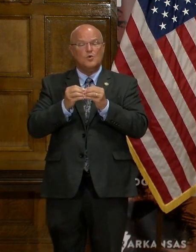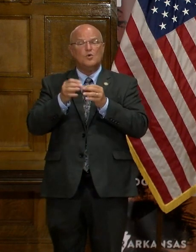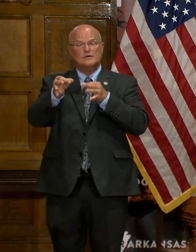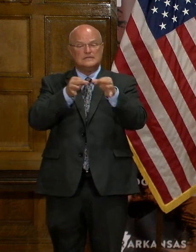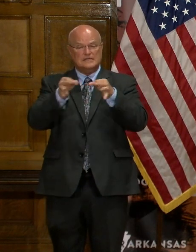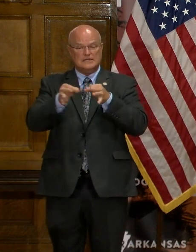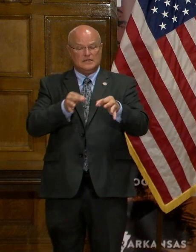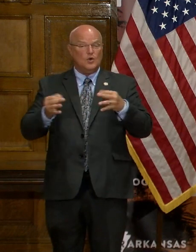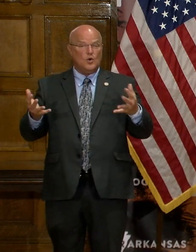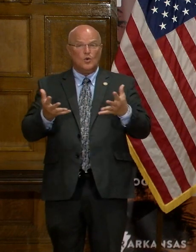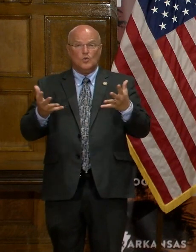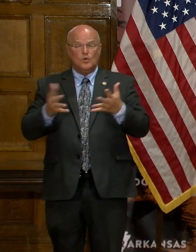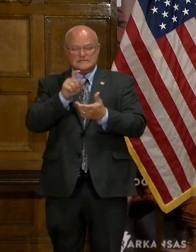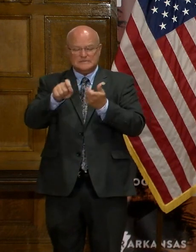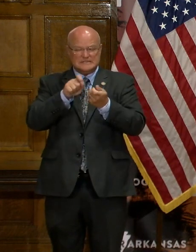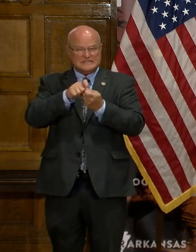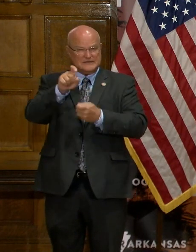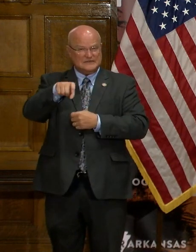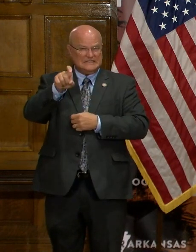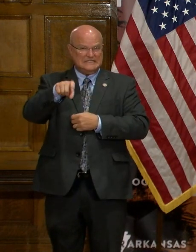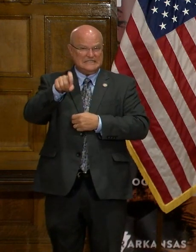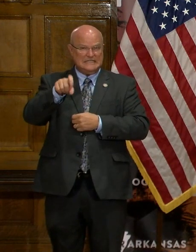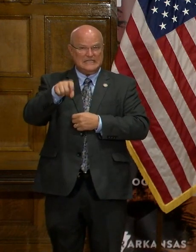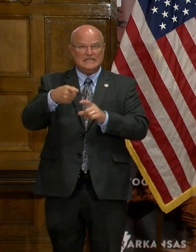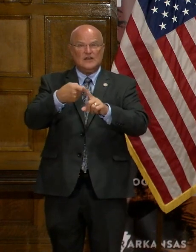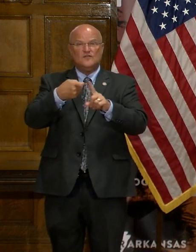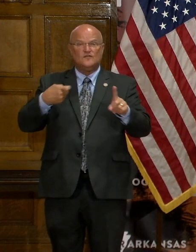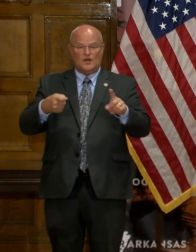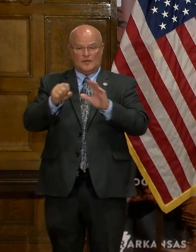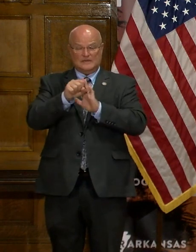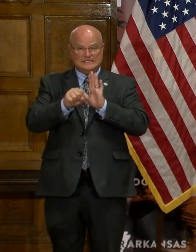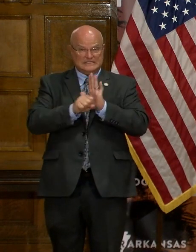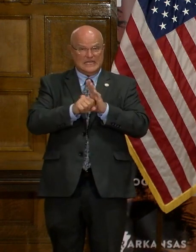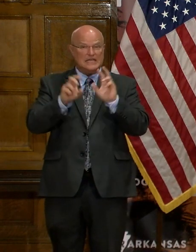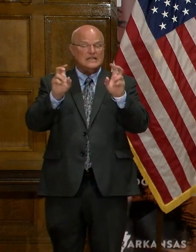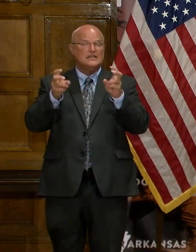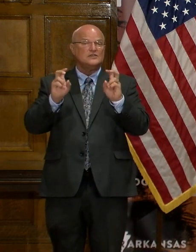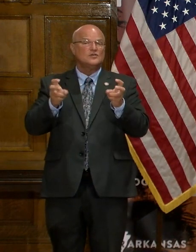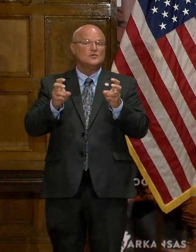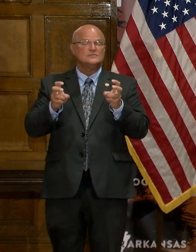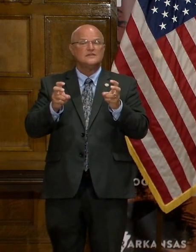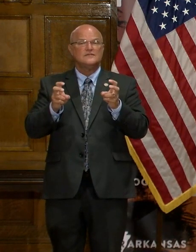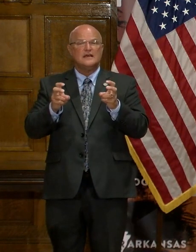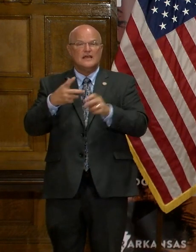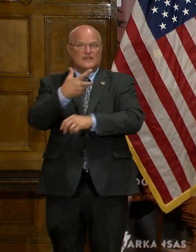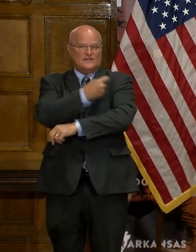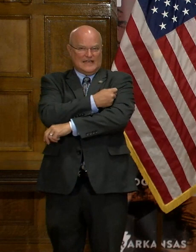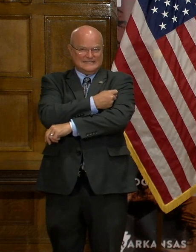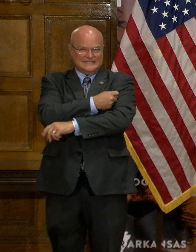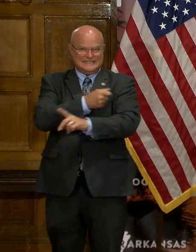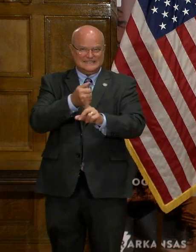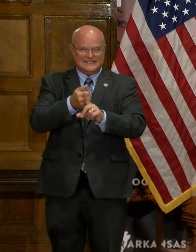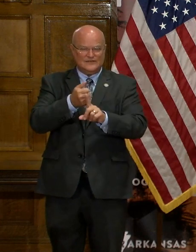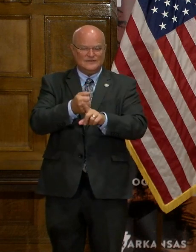as to what is specifically needed from the state in terms of the vaccine.